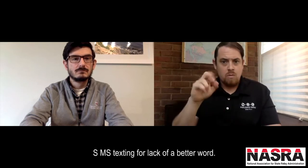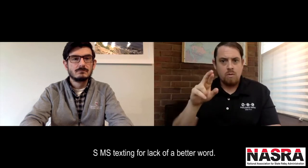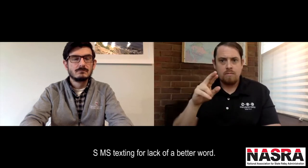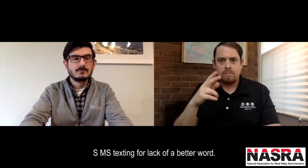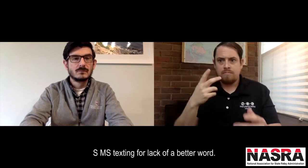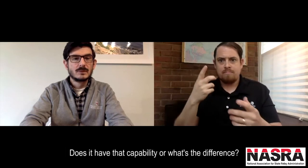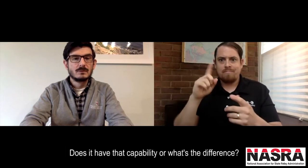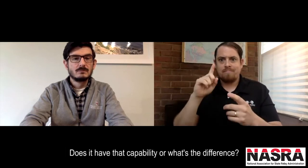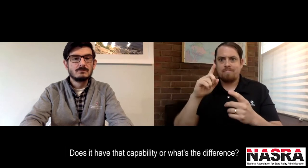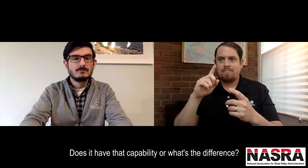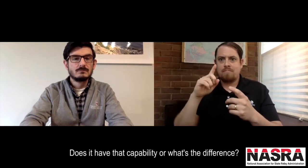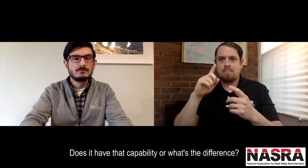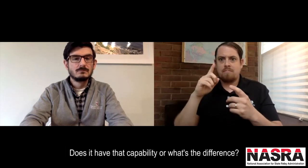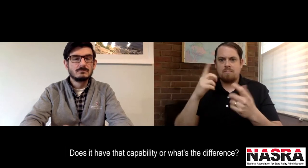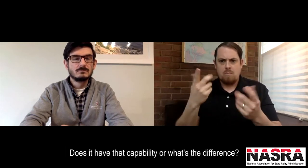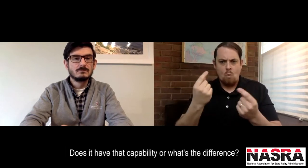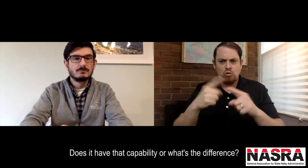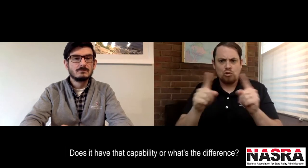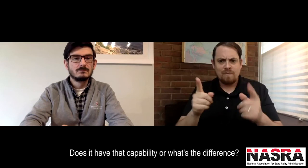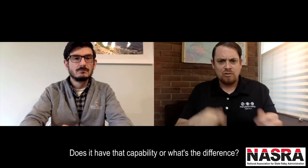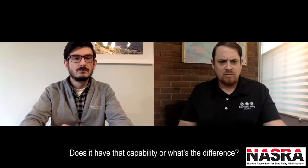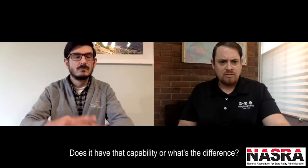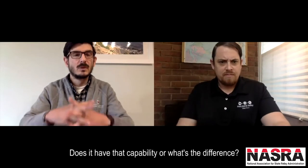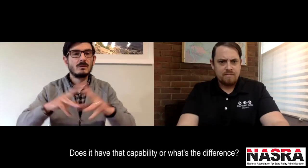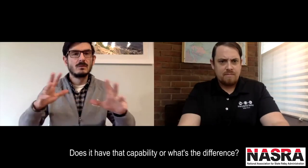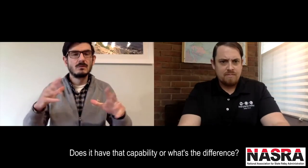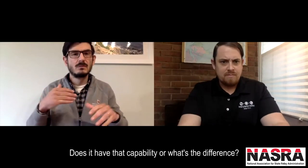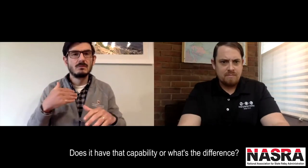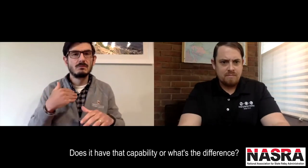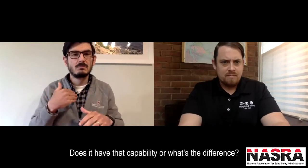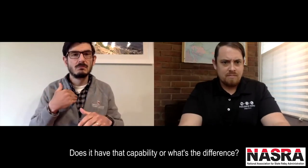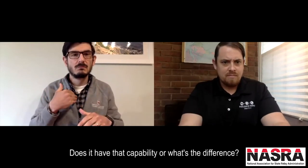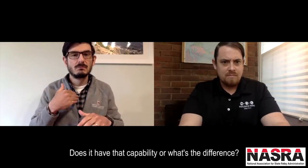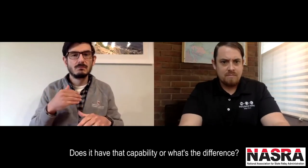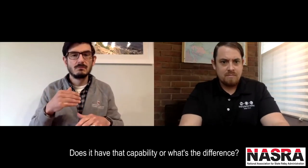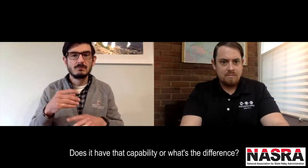word. Does it have that capability? Or what's the difference?